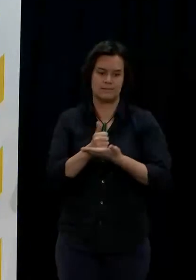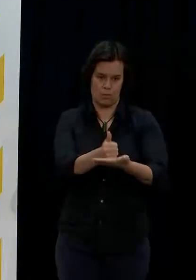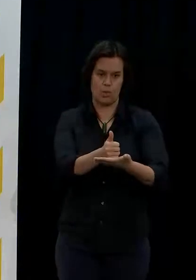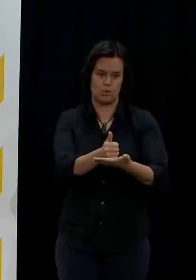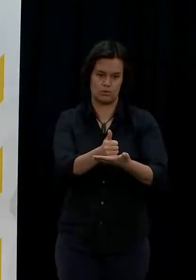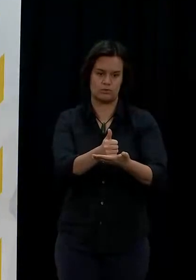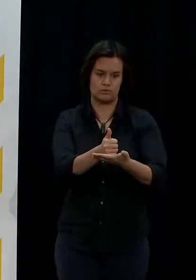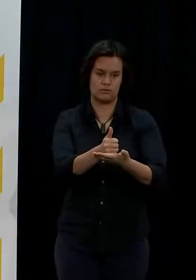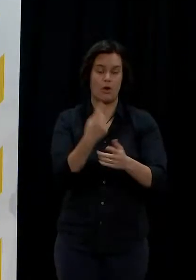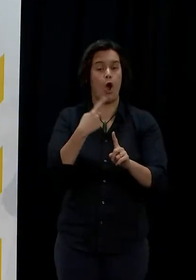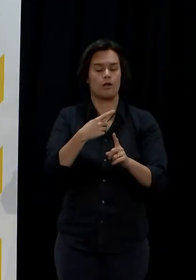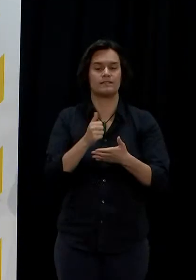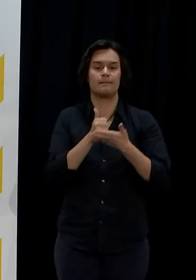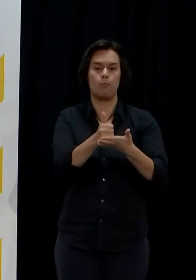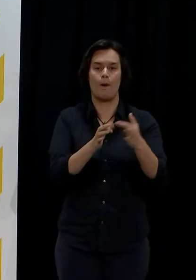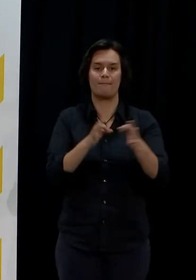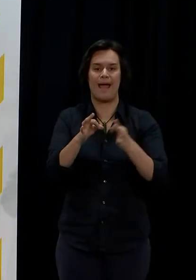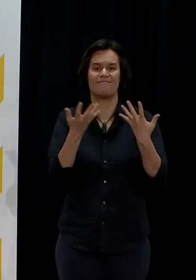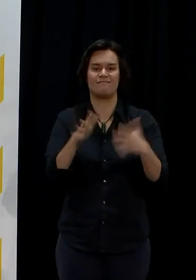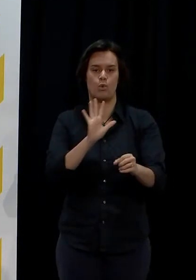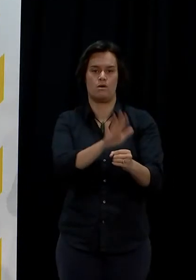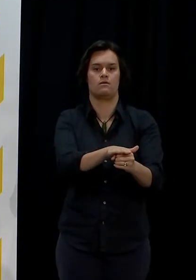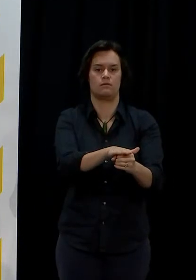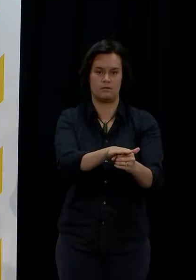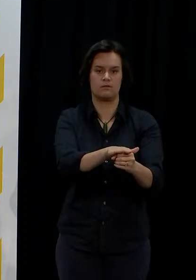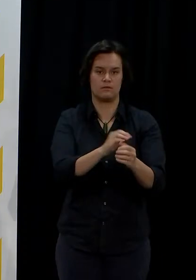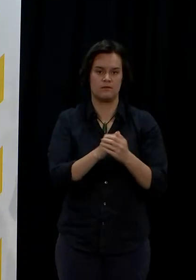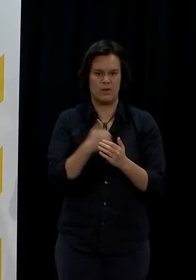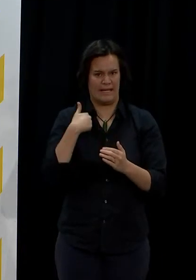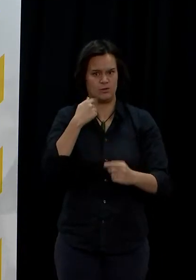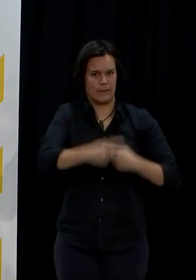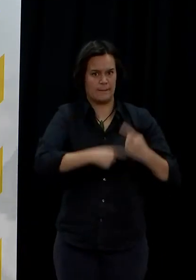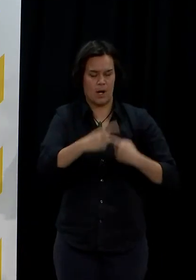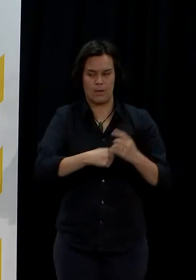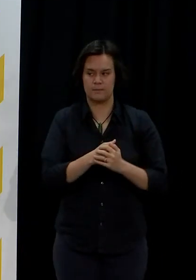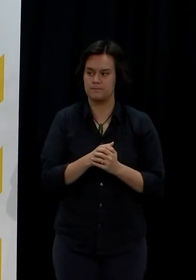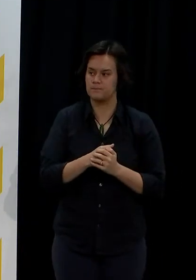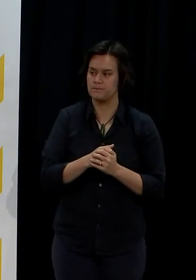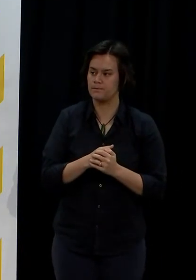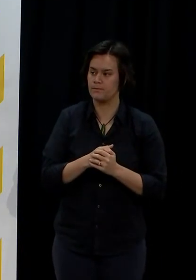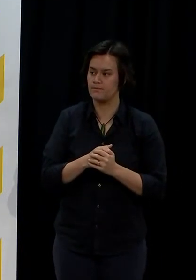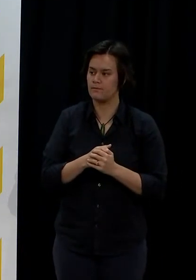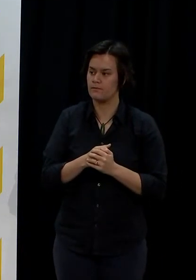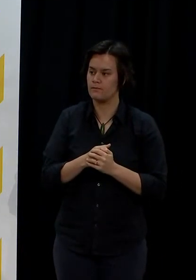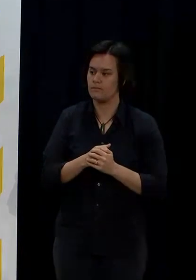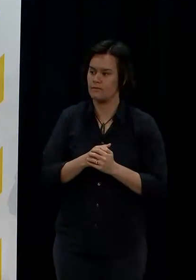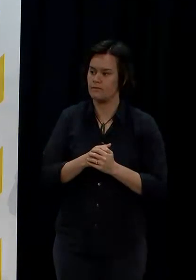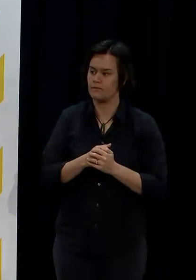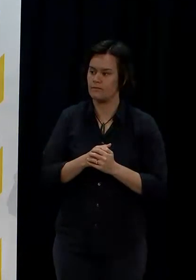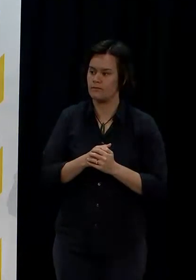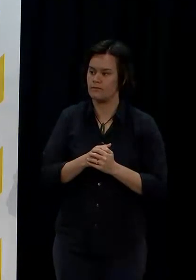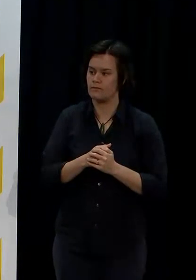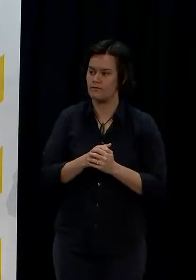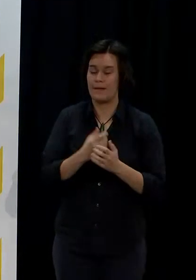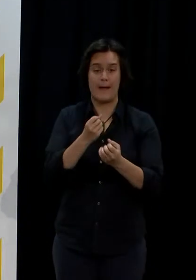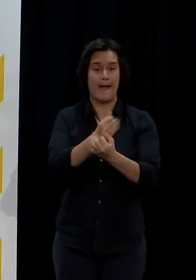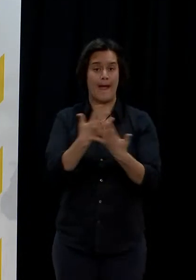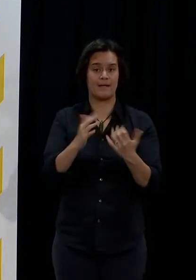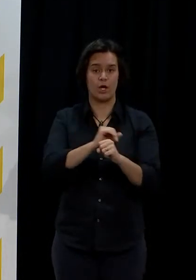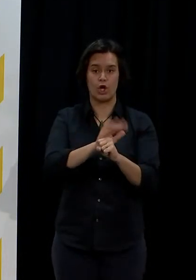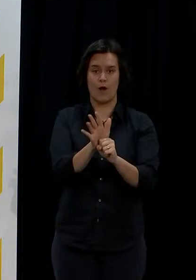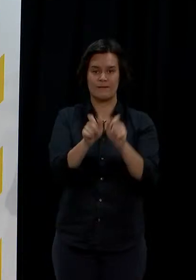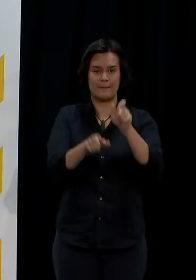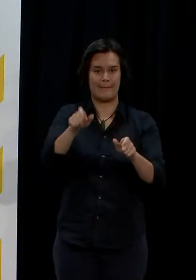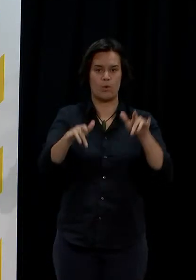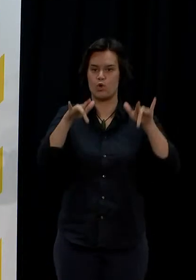And this is a strategy that has worked because New Zealand supported it. We just need to keep going. Jane and then Rukua. many positive cases are still not in MIQ?